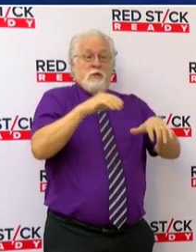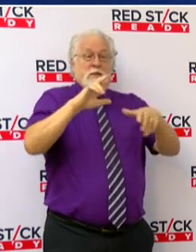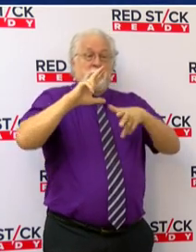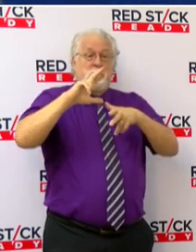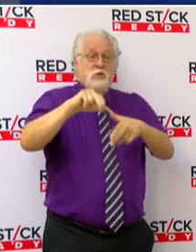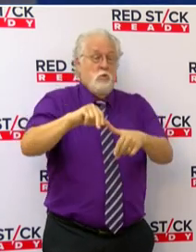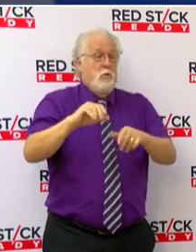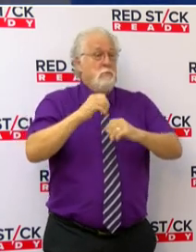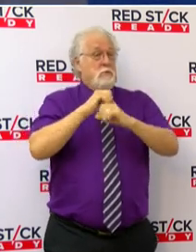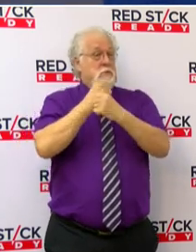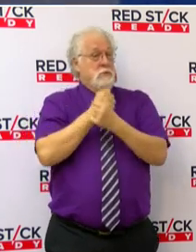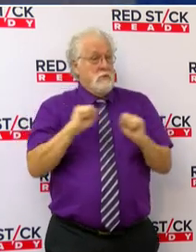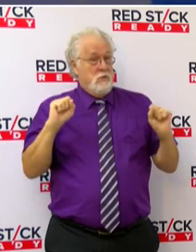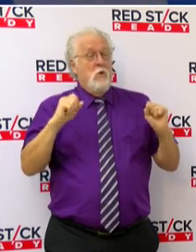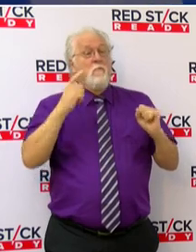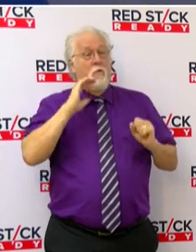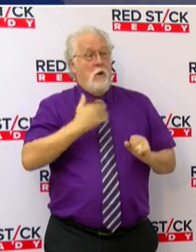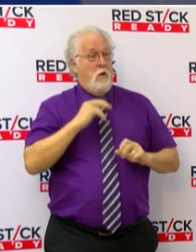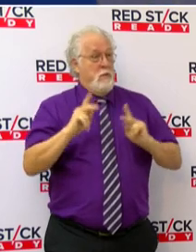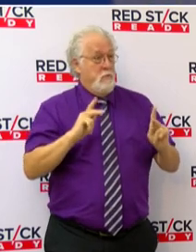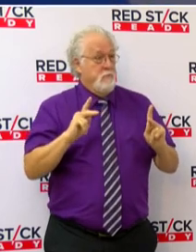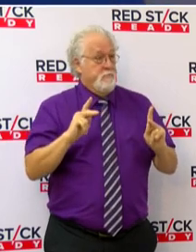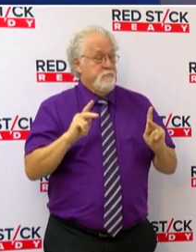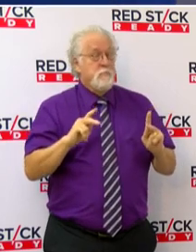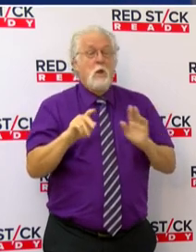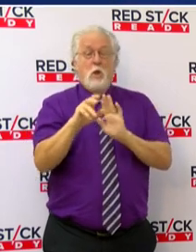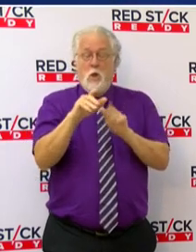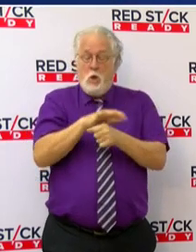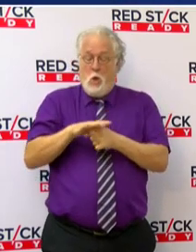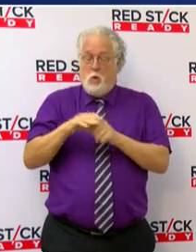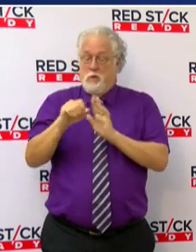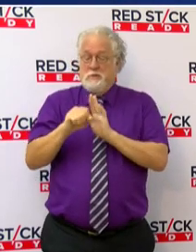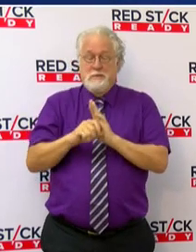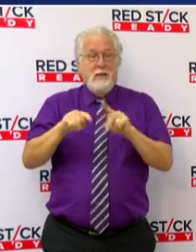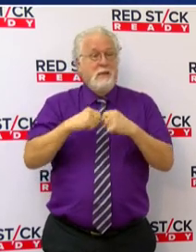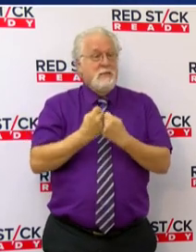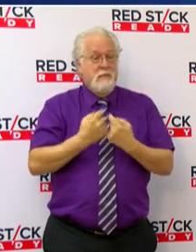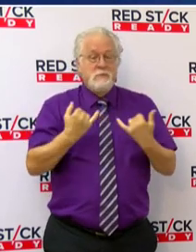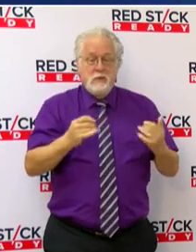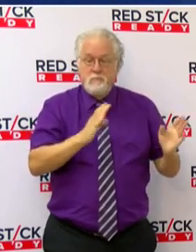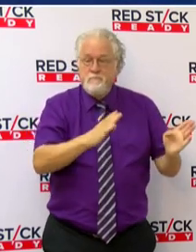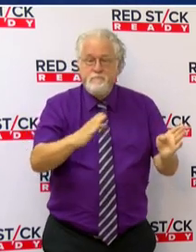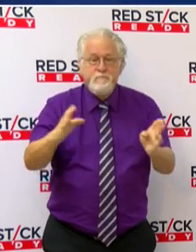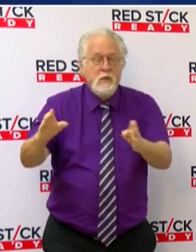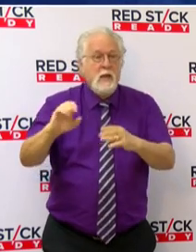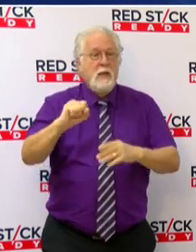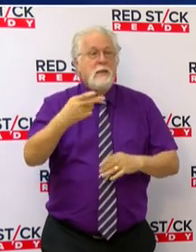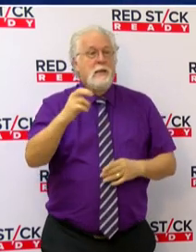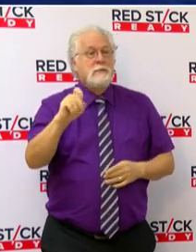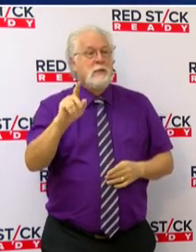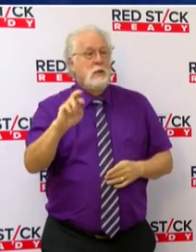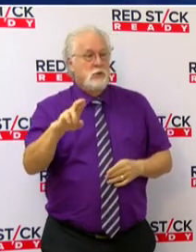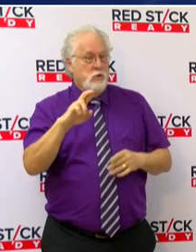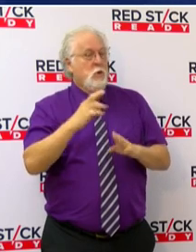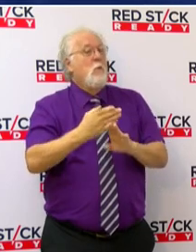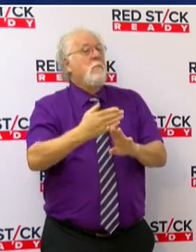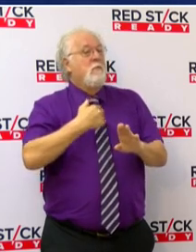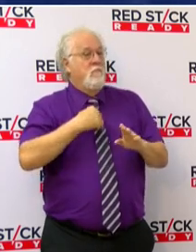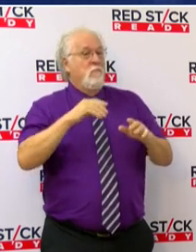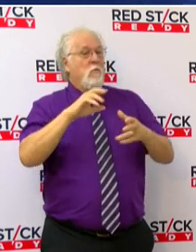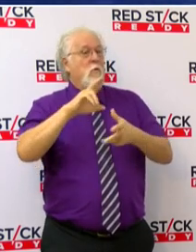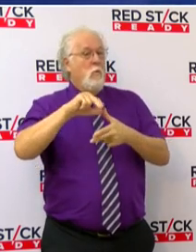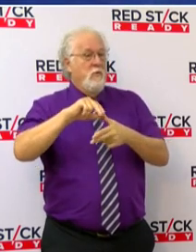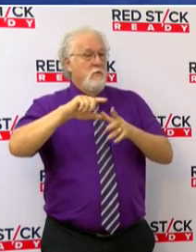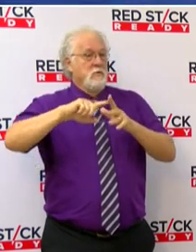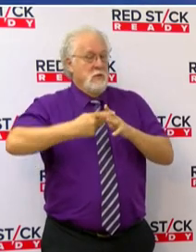for our residents. Our local and state teams are on the ground right now preparing shelters for our residents before the weather starts.